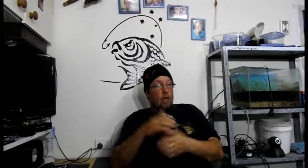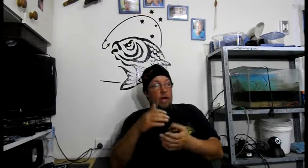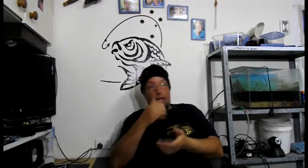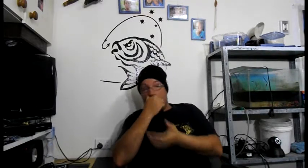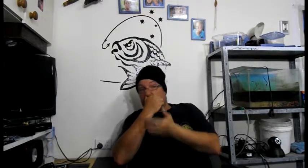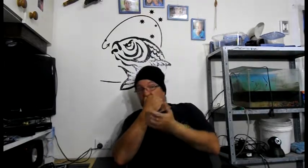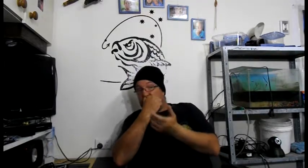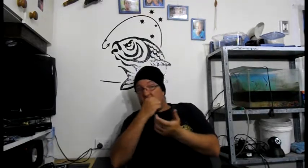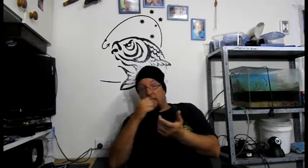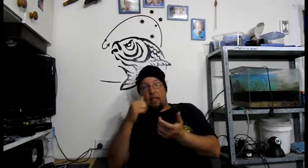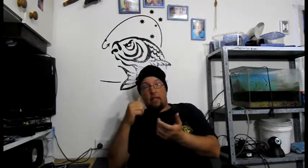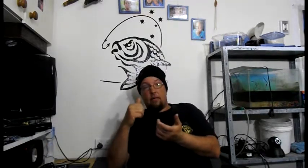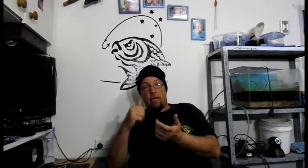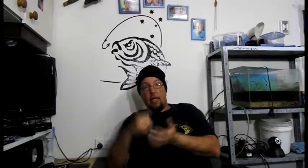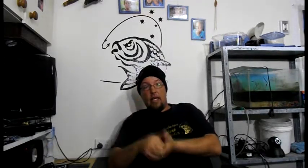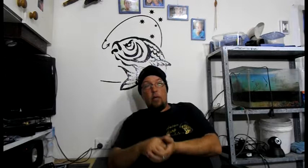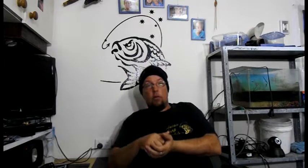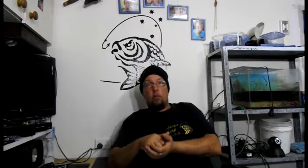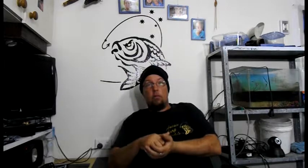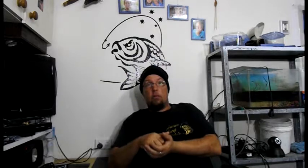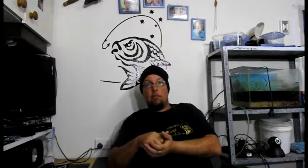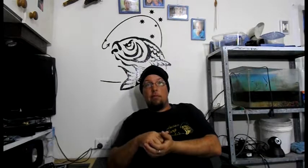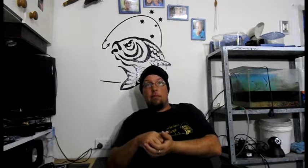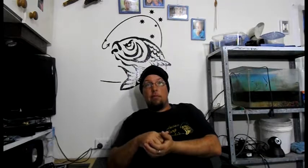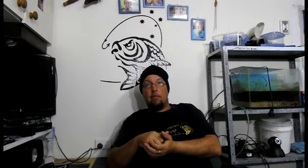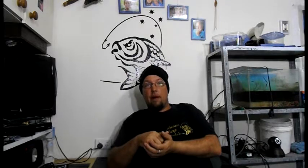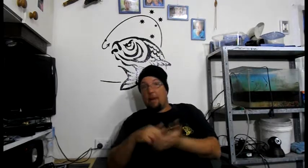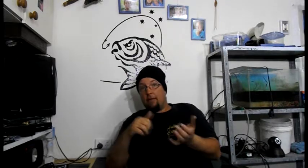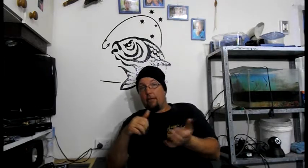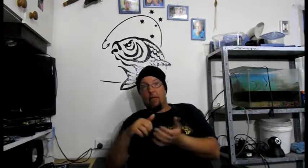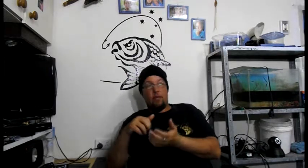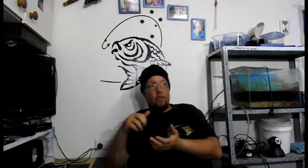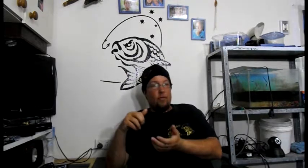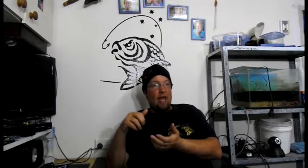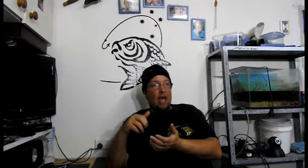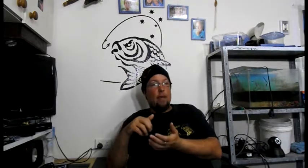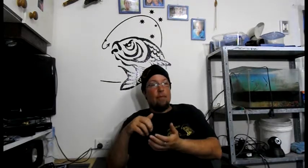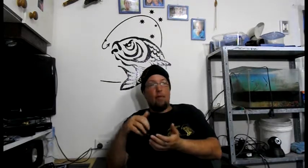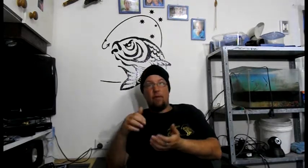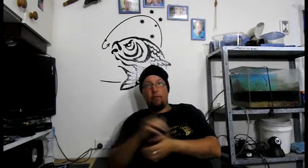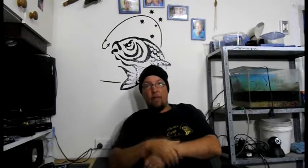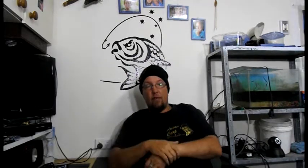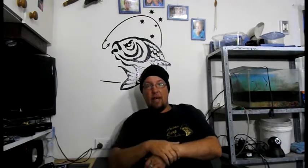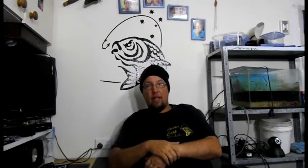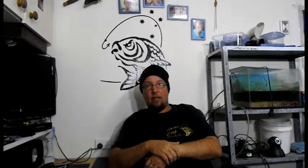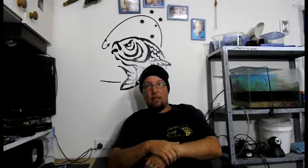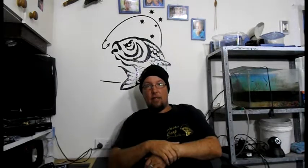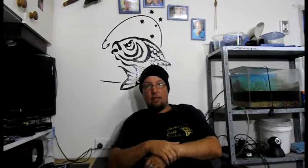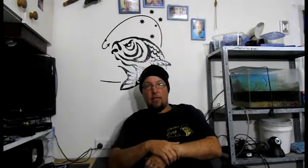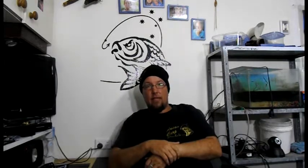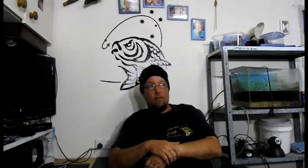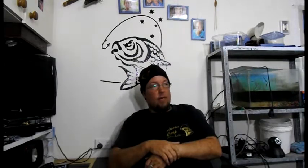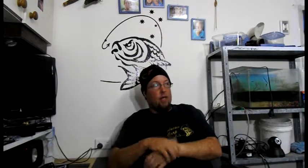Again though. It's illegal. Apparently. To camp on riverbanks and stuff around here.